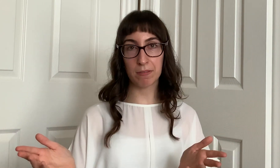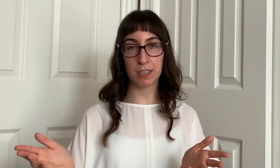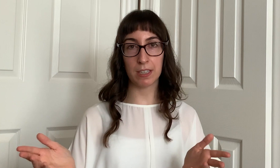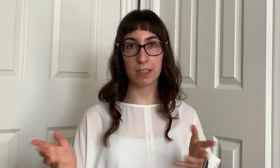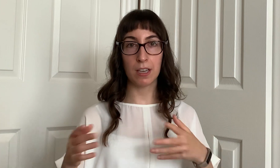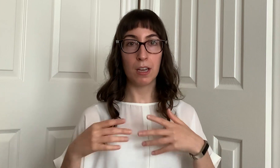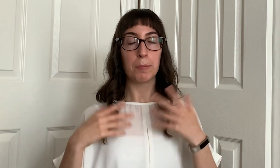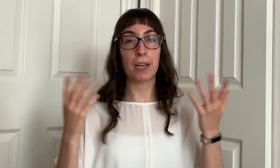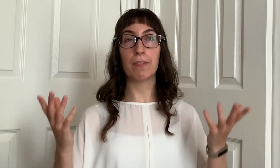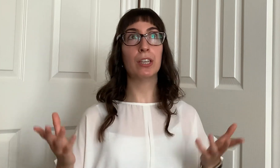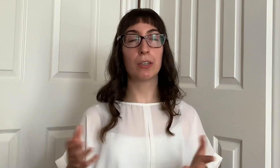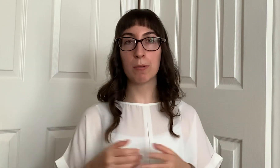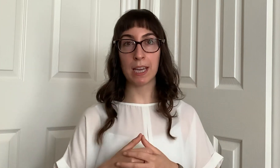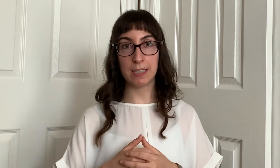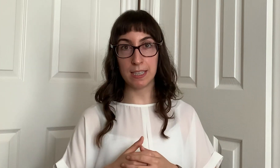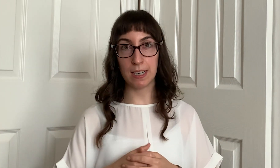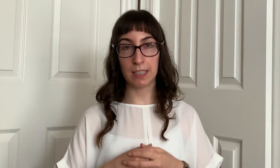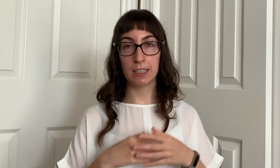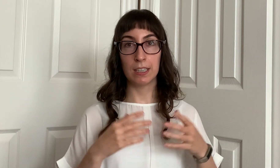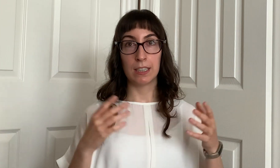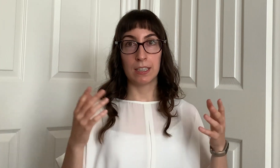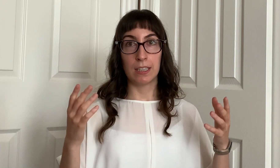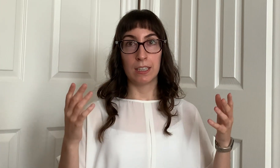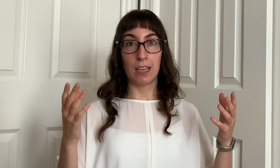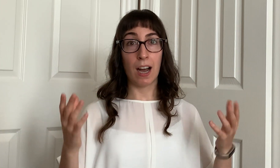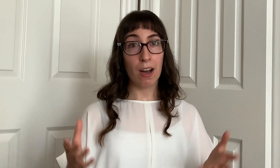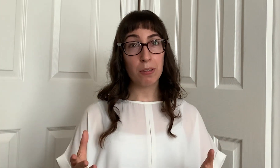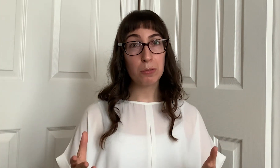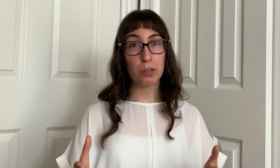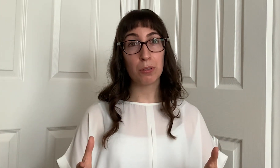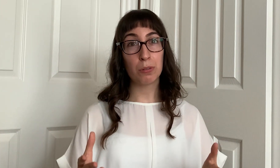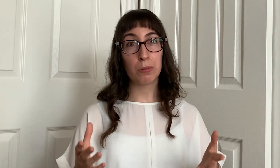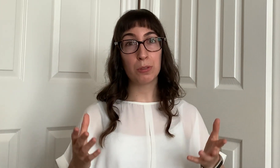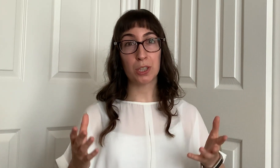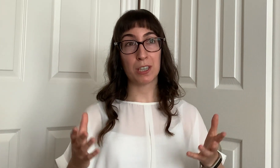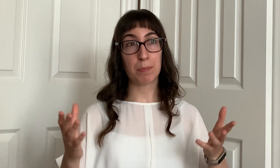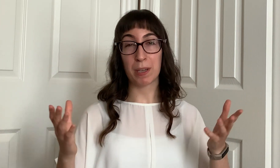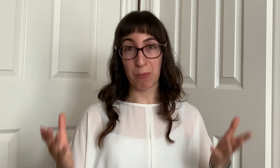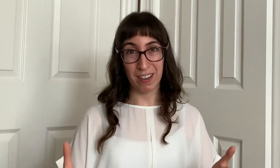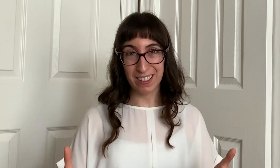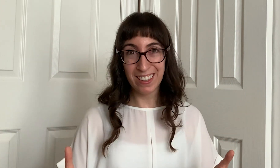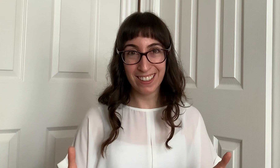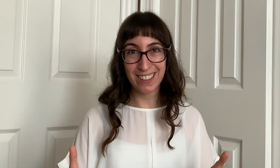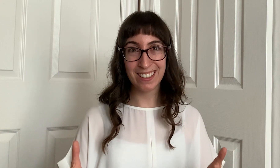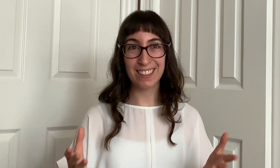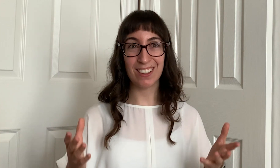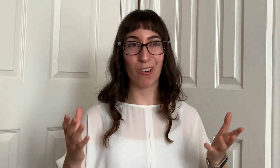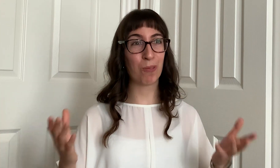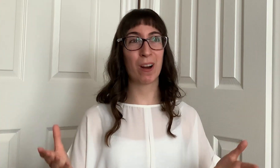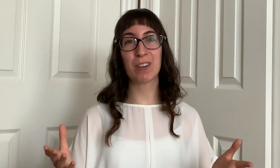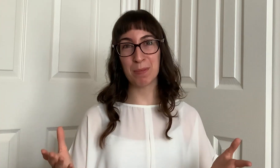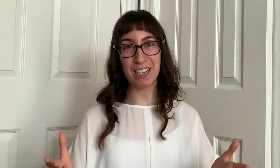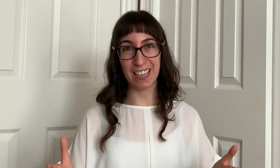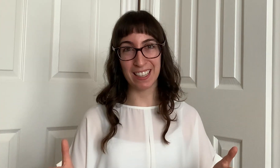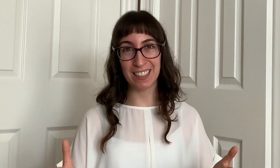services but have no idea how to just pick one or where to begin